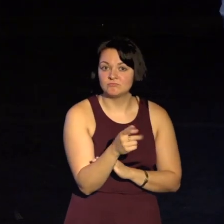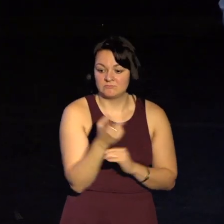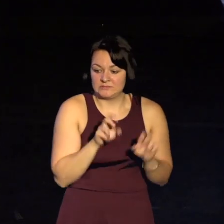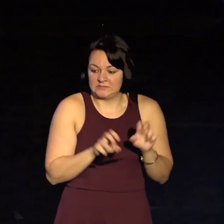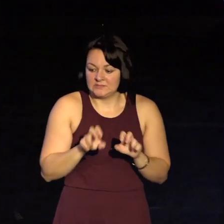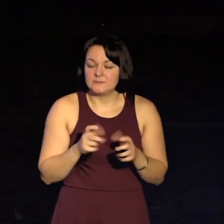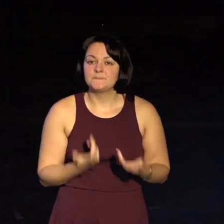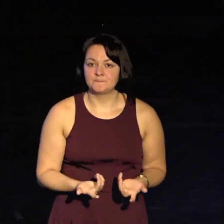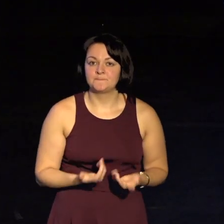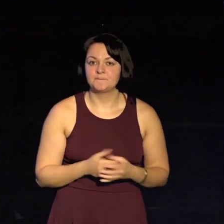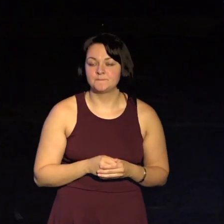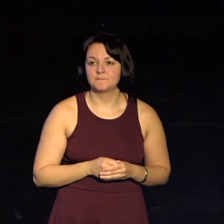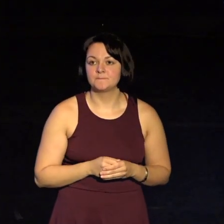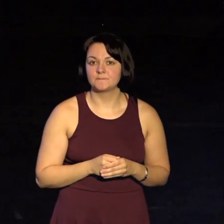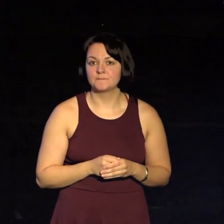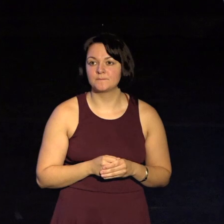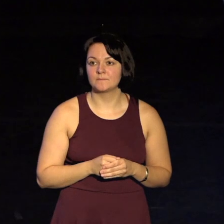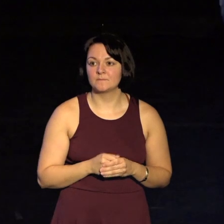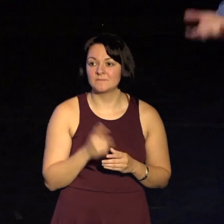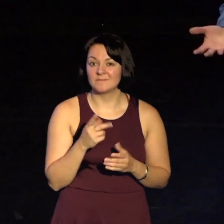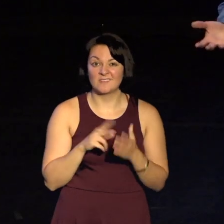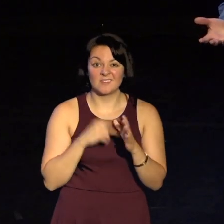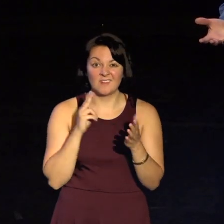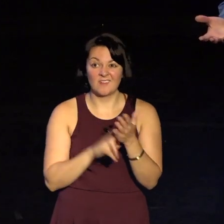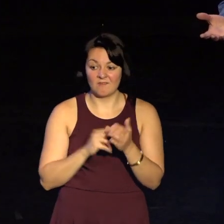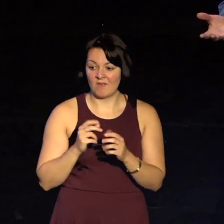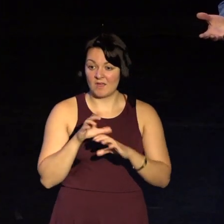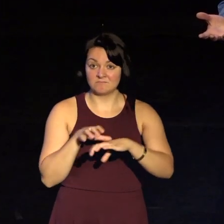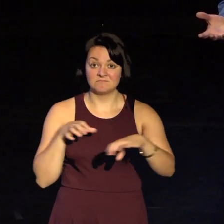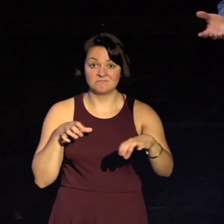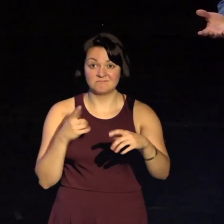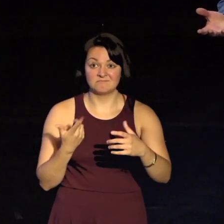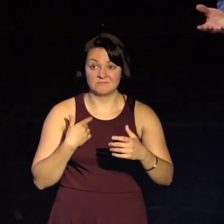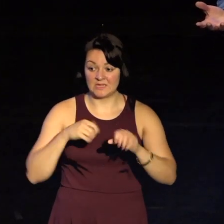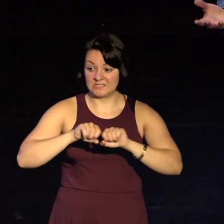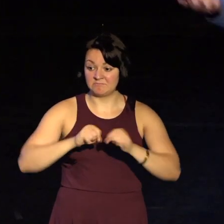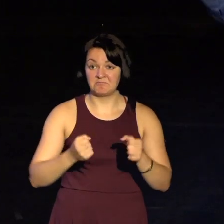Go to get in the van, and the chain breaks to get into the van, right?